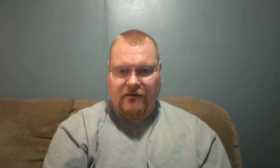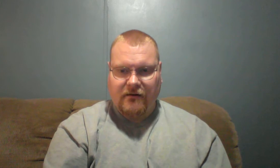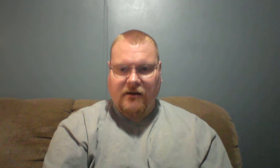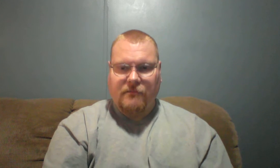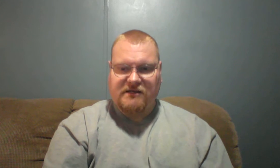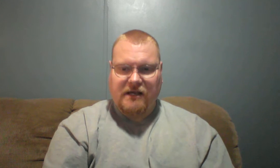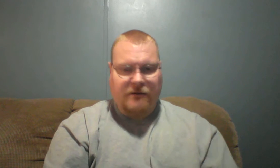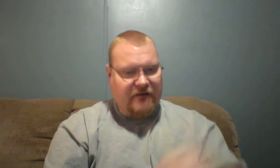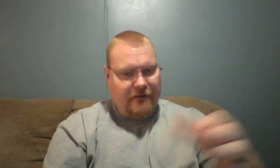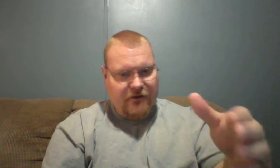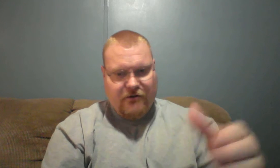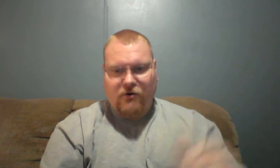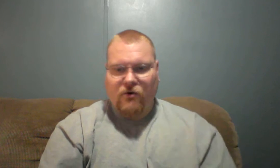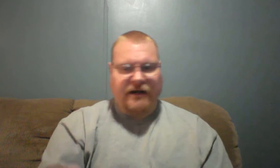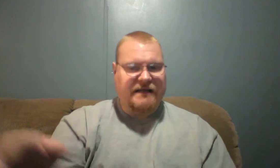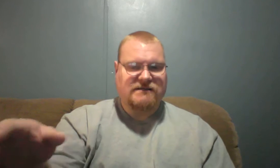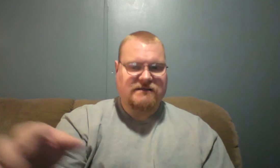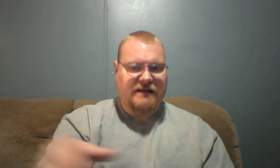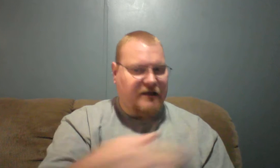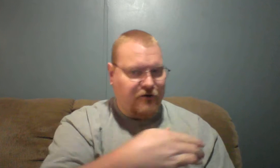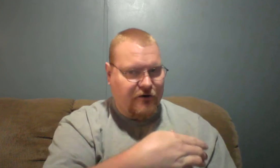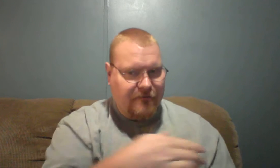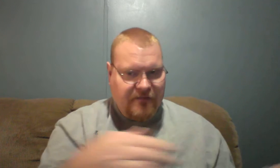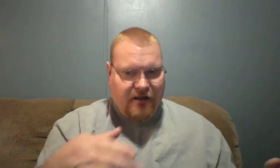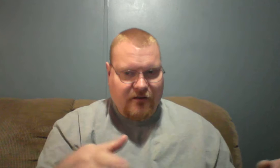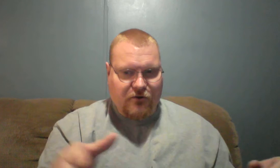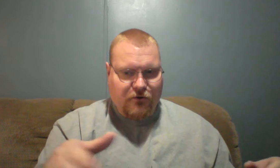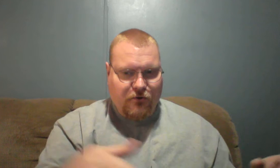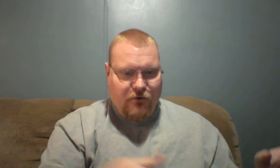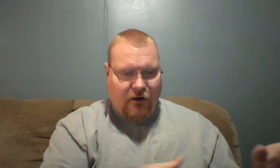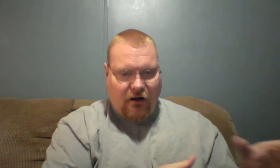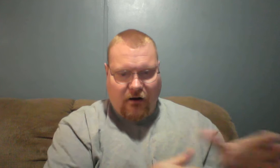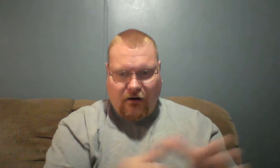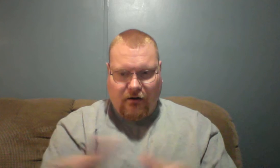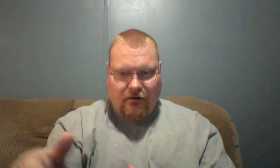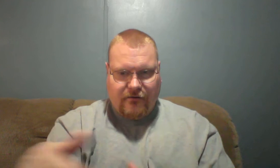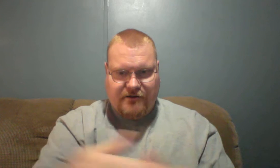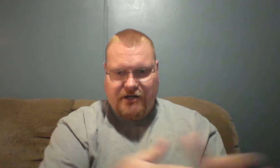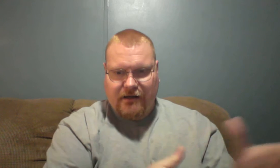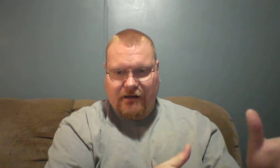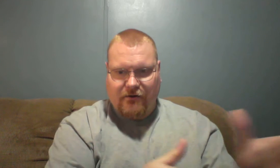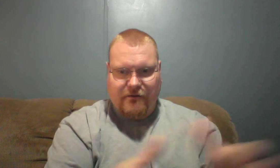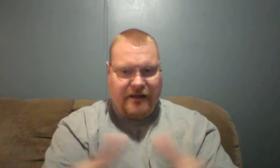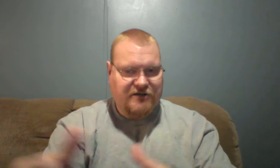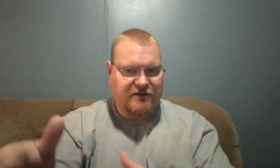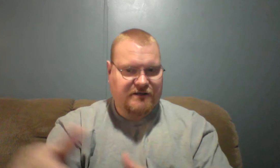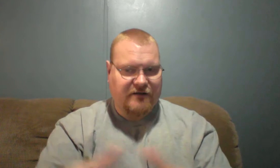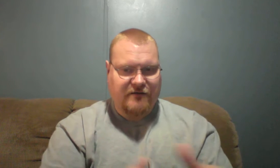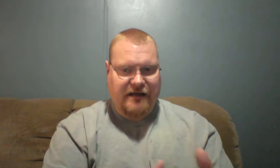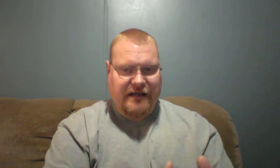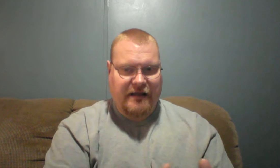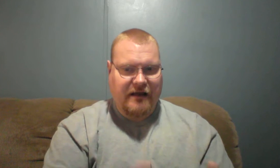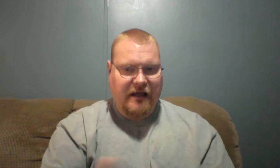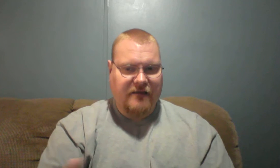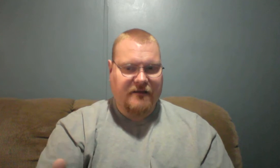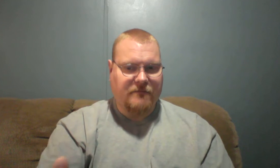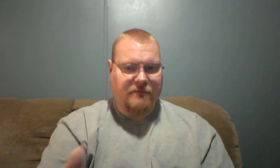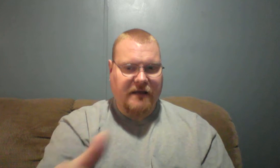But some have laid him through the door and he slithered through all the, you know, the bitches and everything and then made